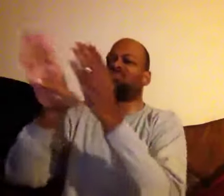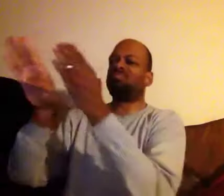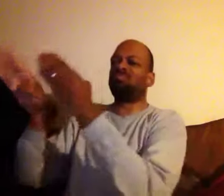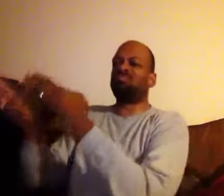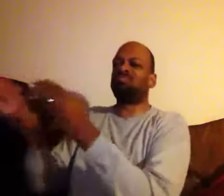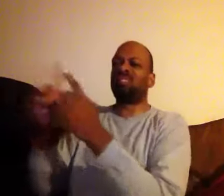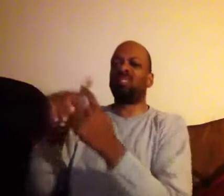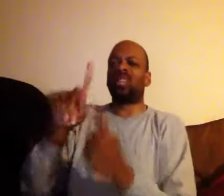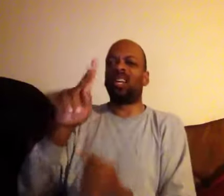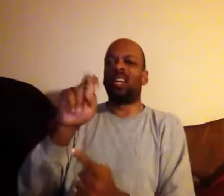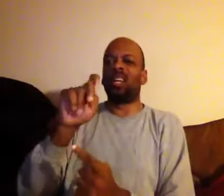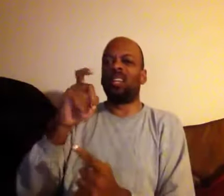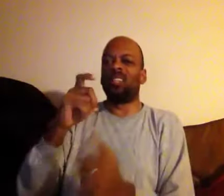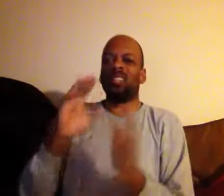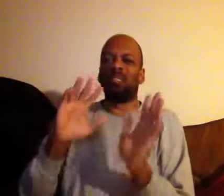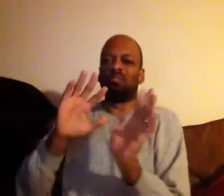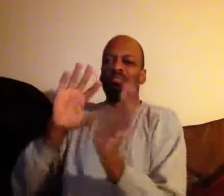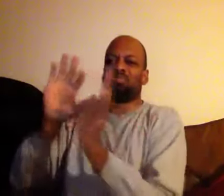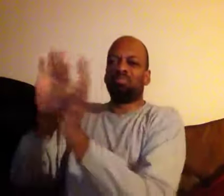jimmy is in hell with the rest of the